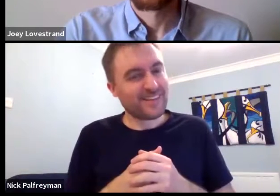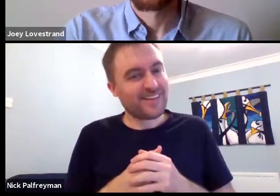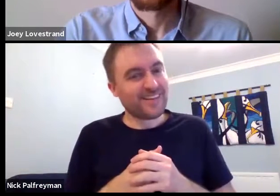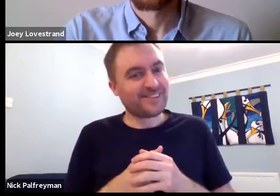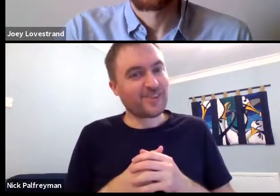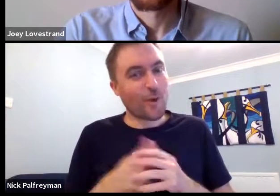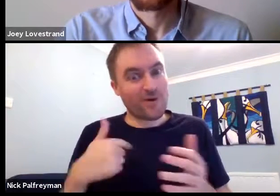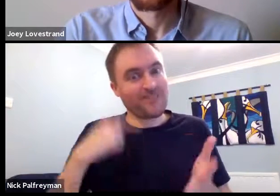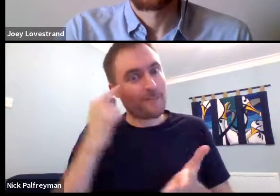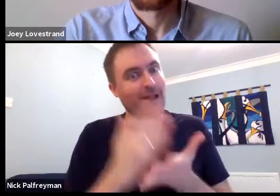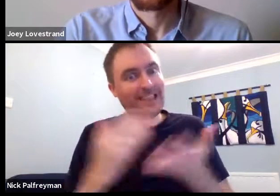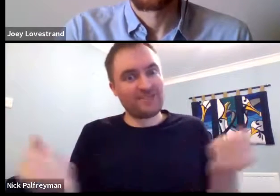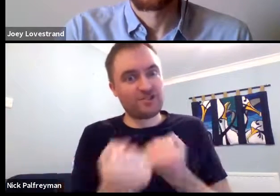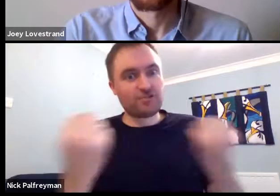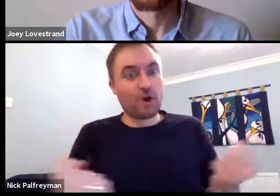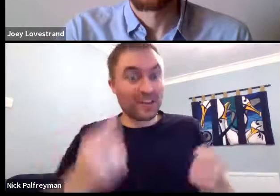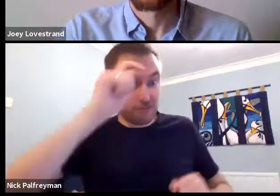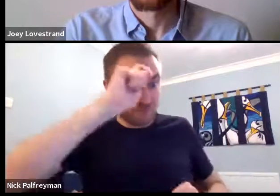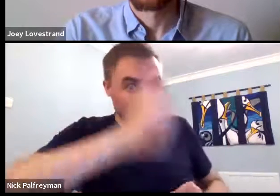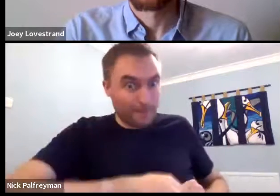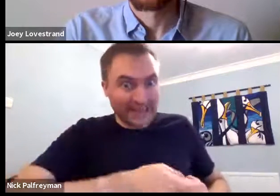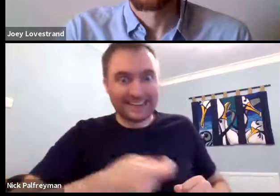linguistic rights there.